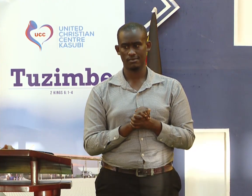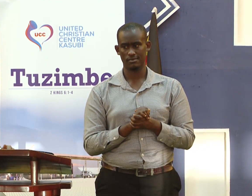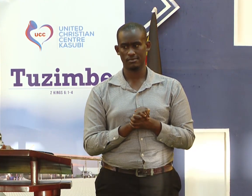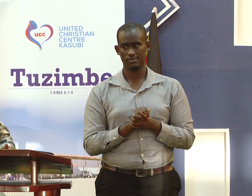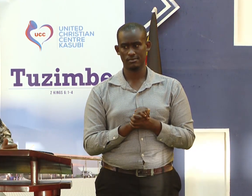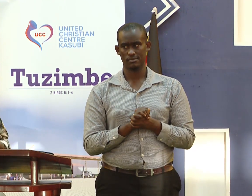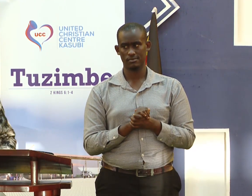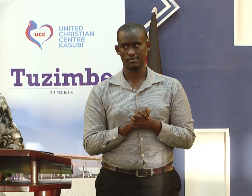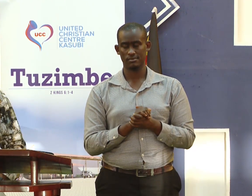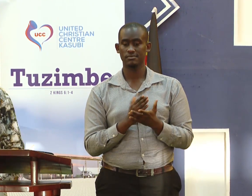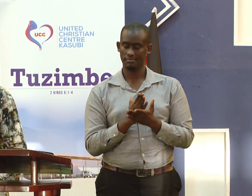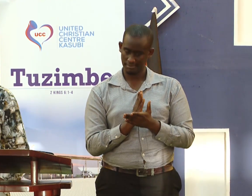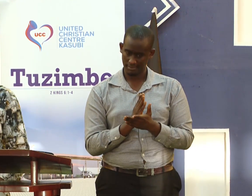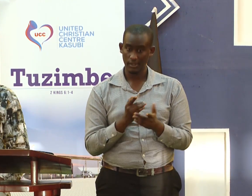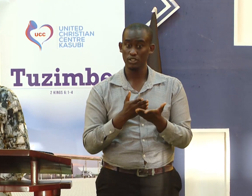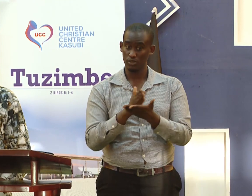leave aside God.